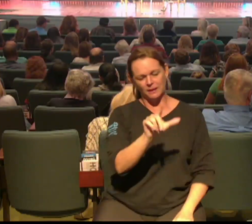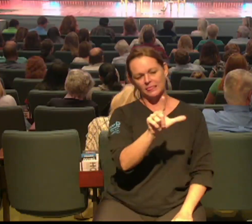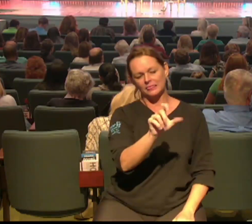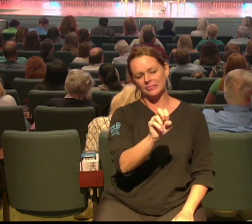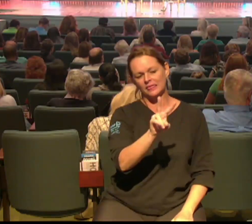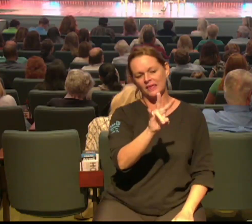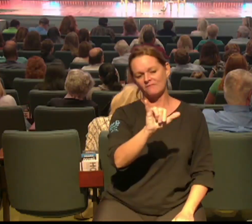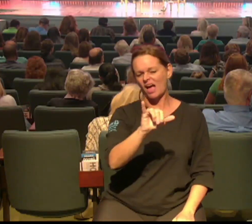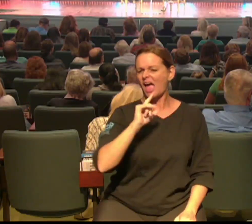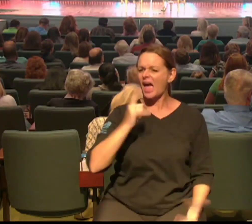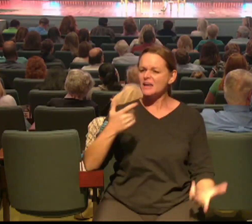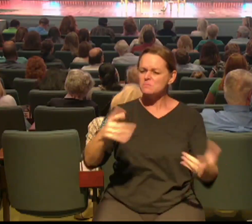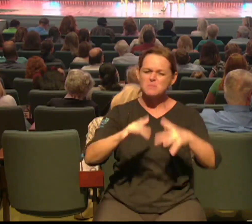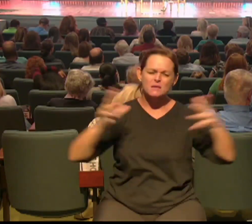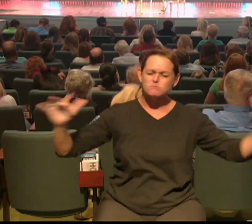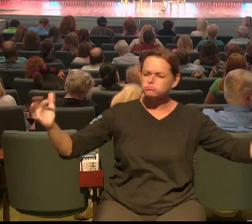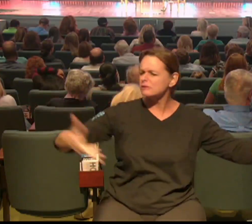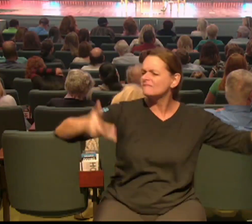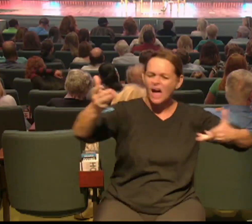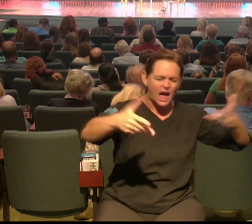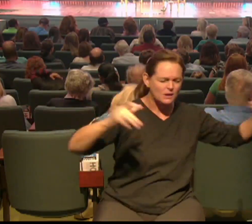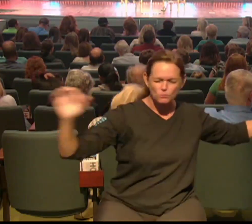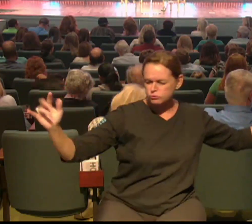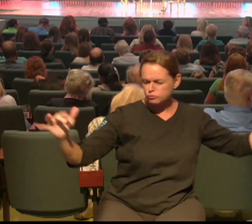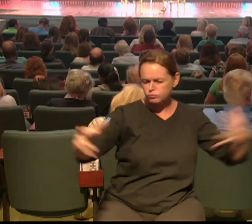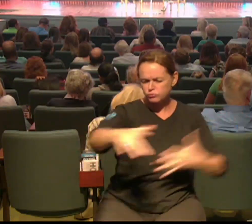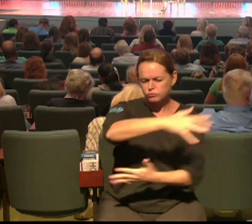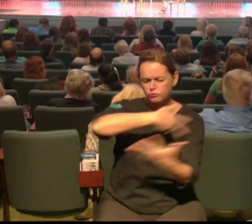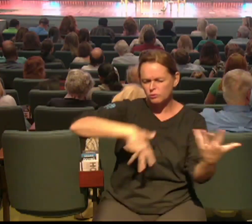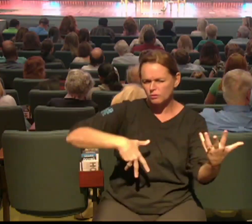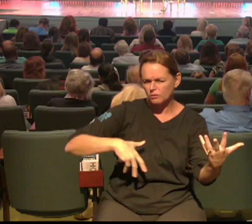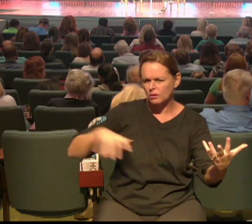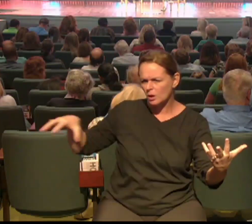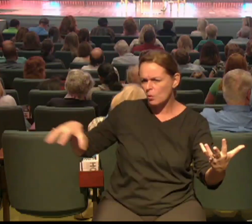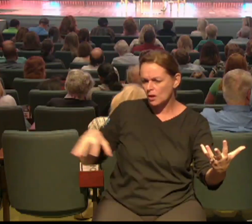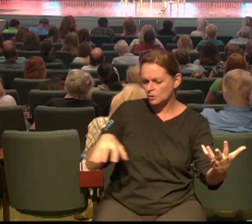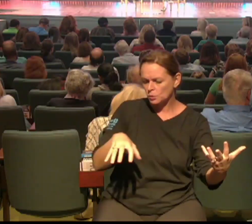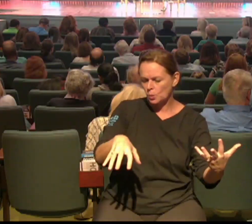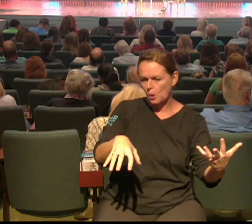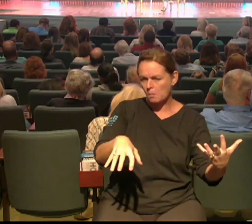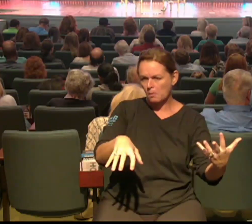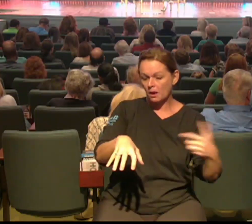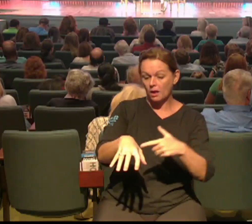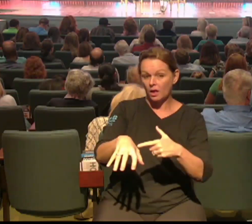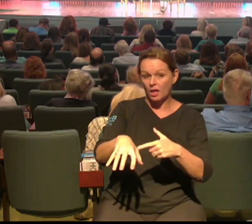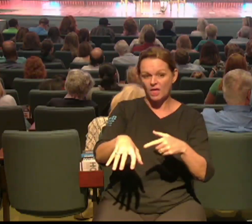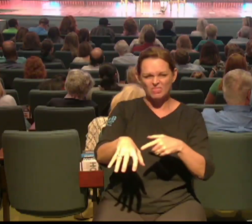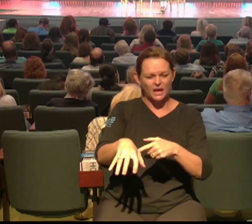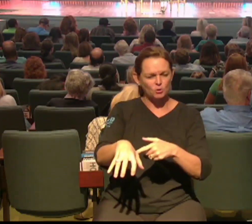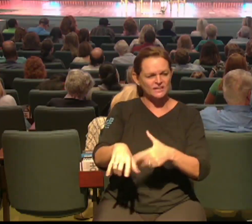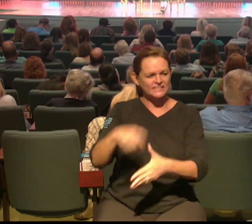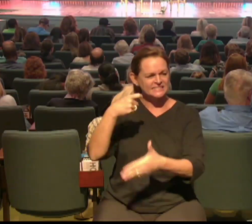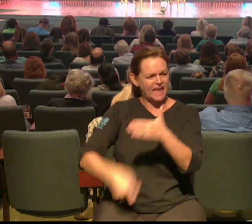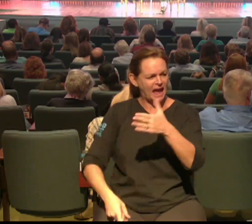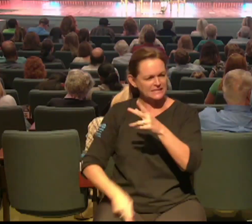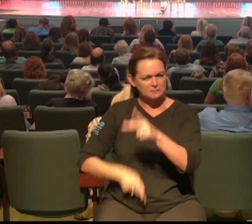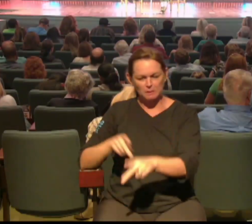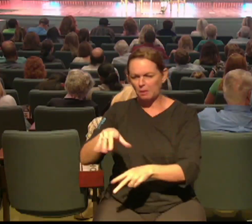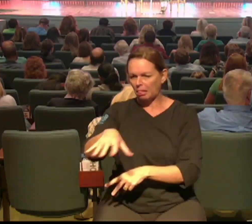Jesus a huge crowd of tax collectors and others were eating with them you know he didn't have all the answers he was figuring things